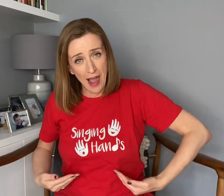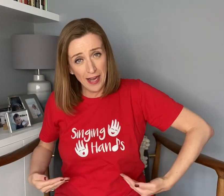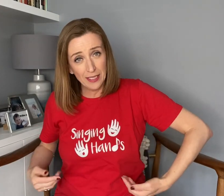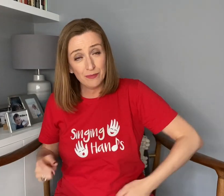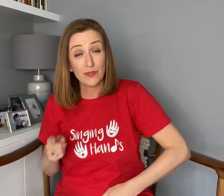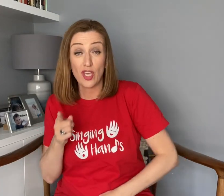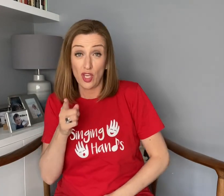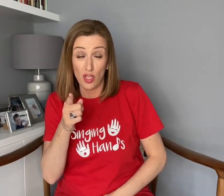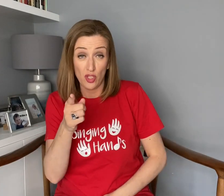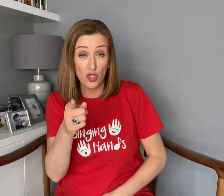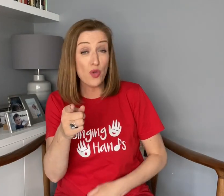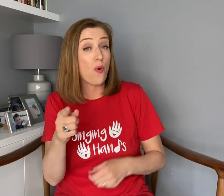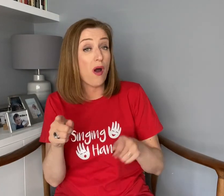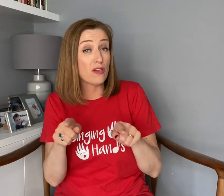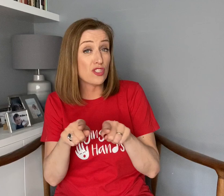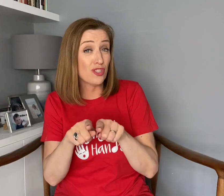You are too.